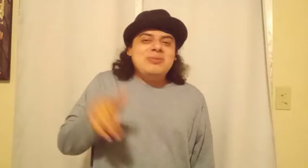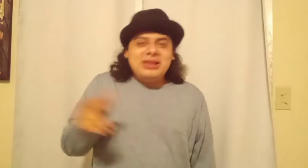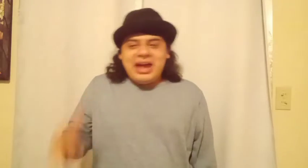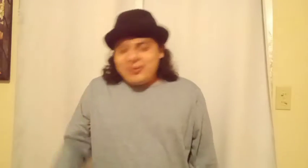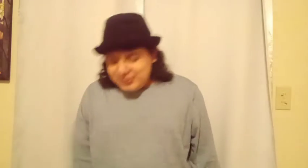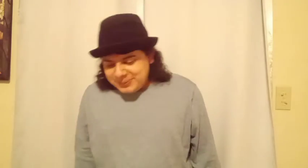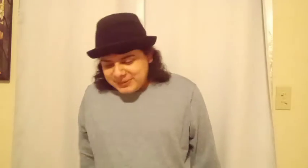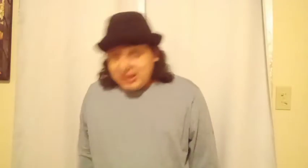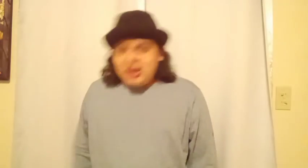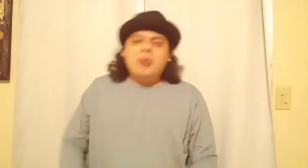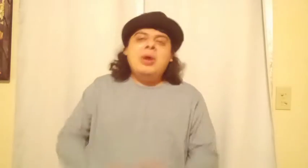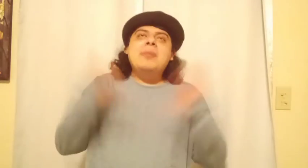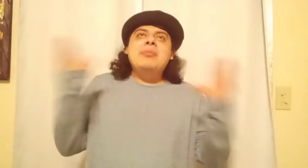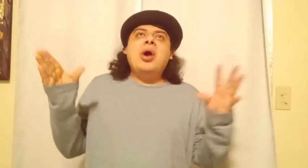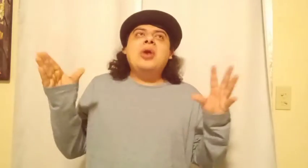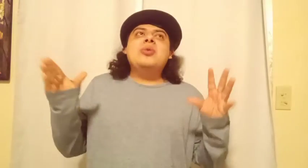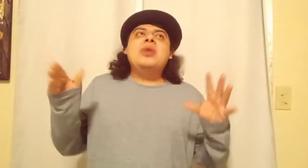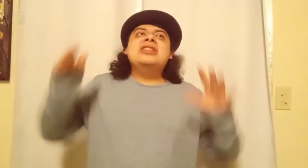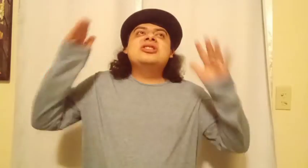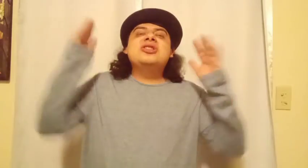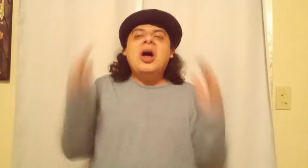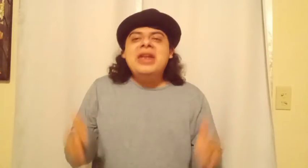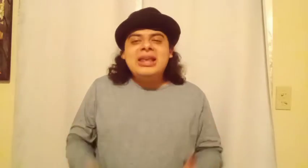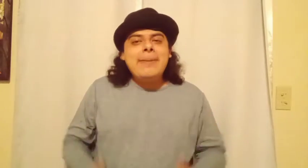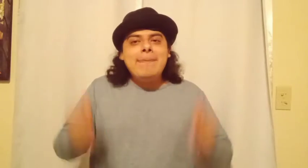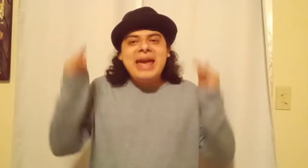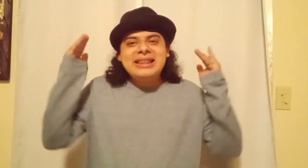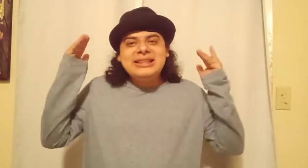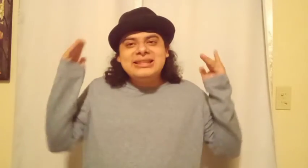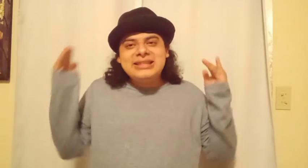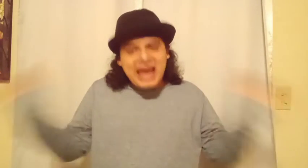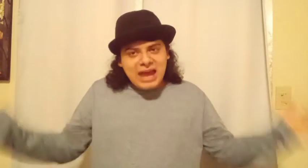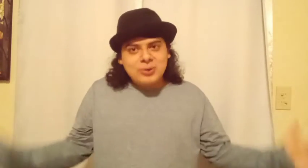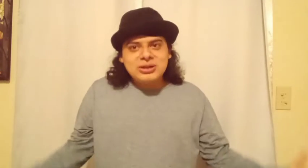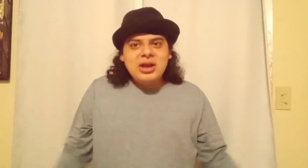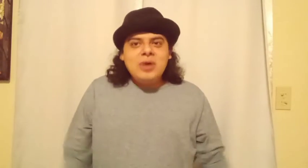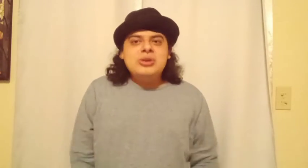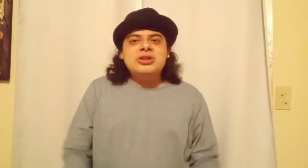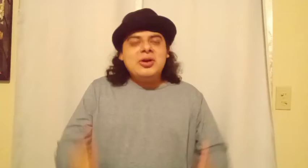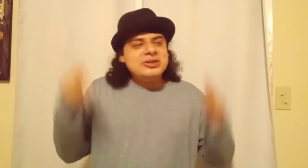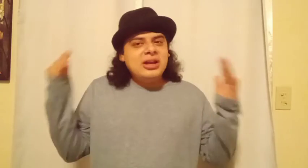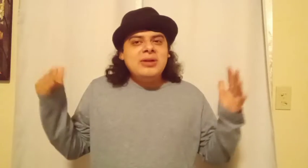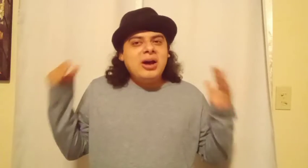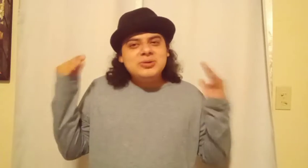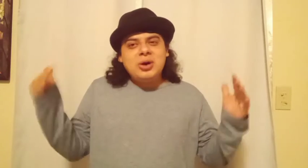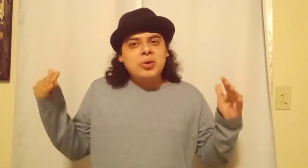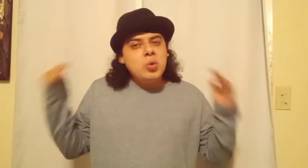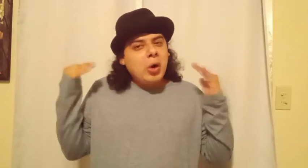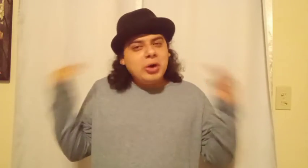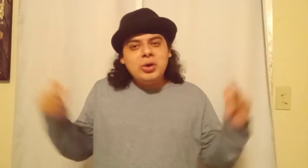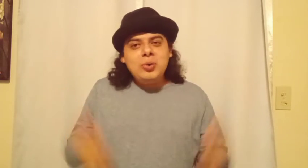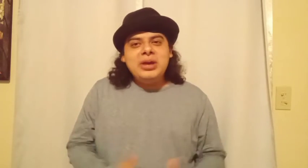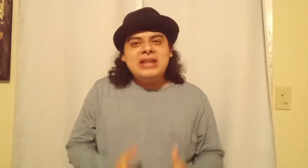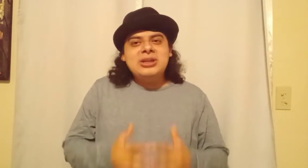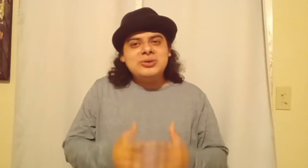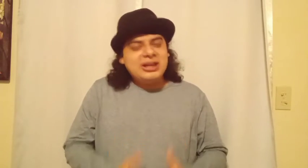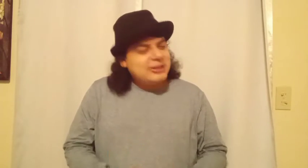me laugh. Around the part when Sonic met Tails. When Sonic said, I'm sorry, who are you? And Tails says,